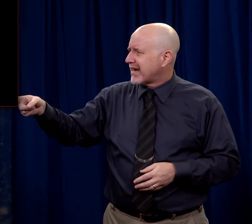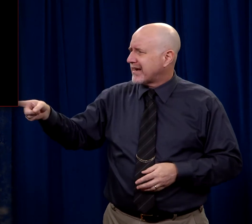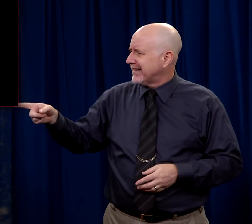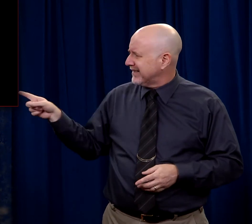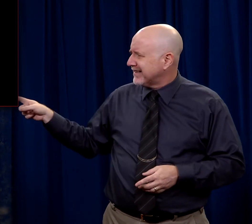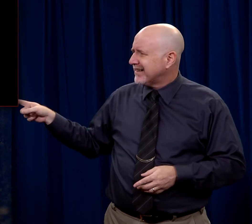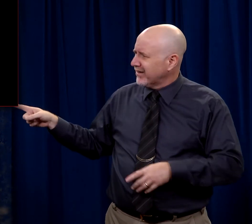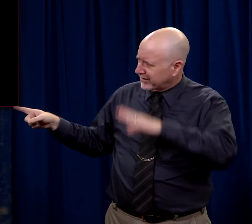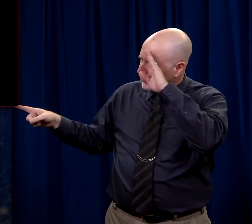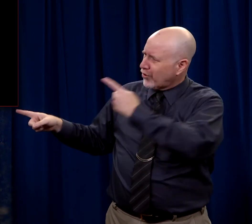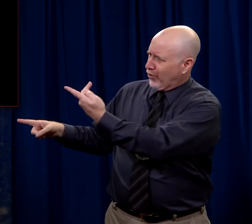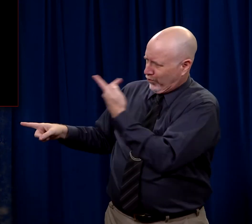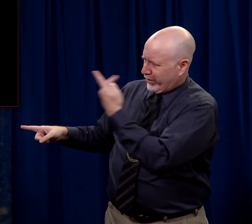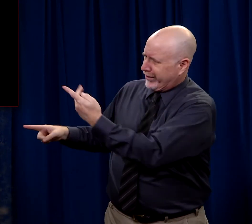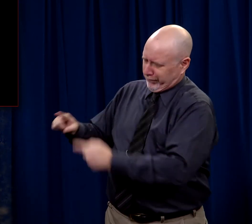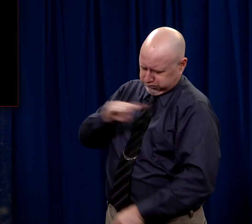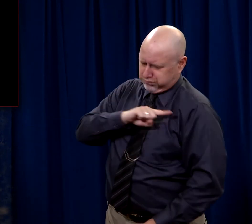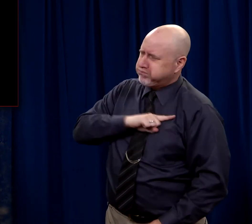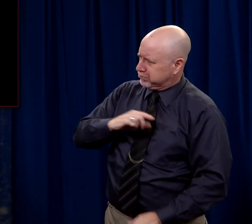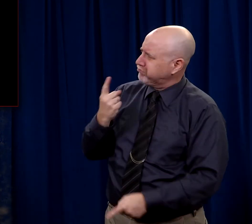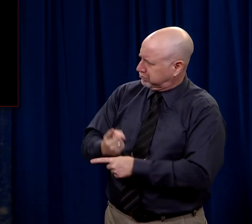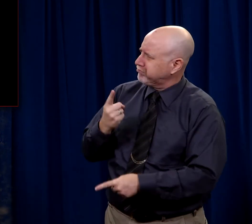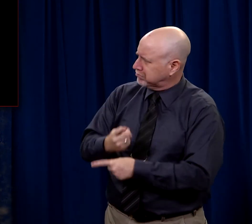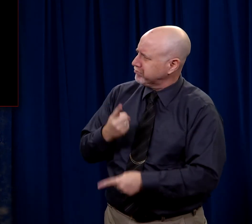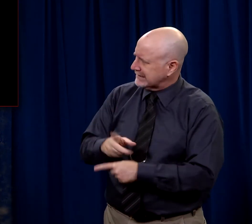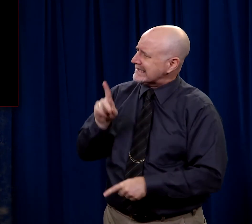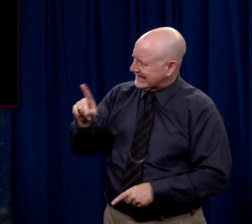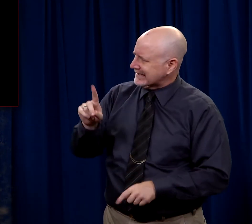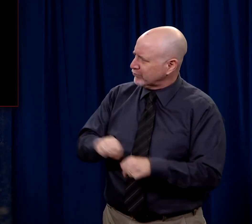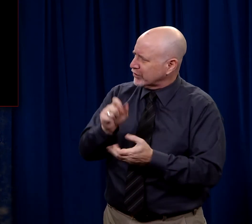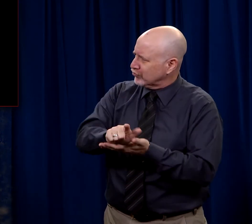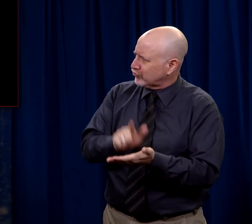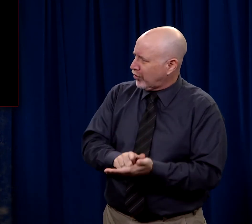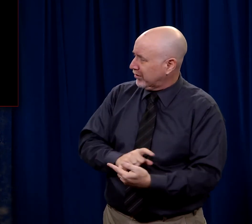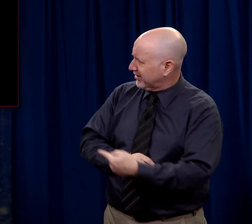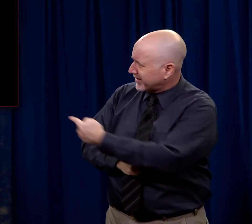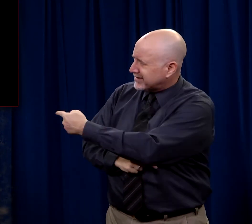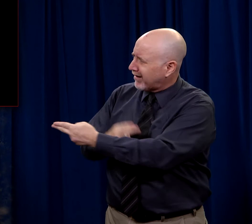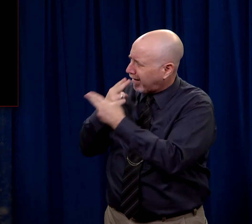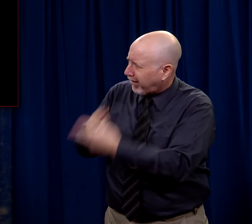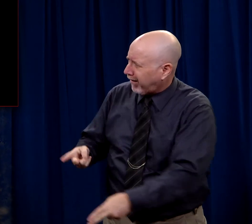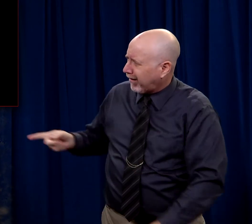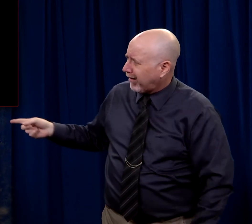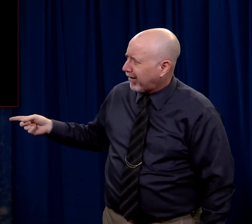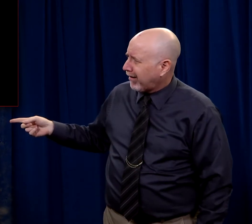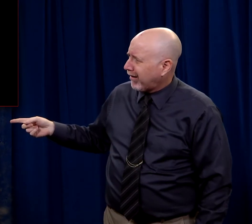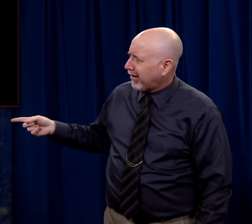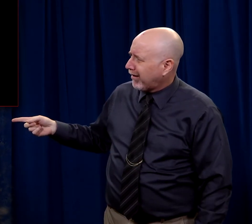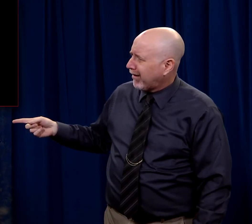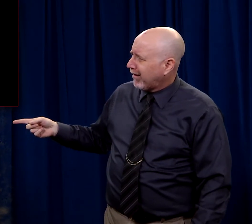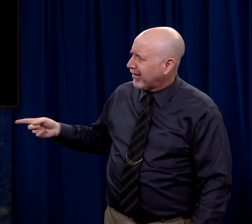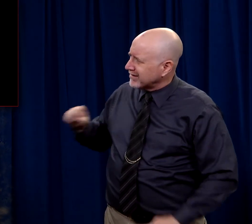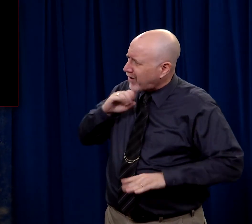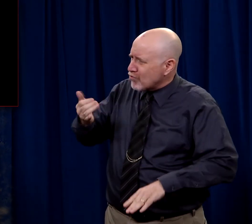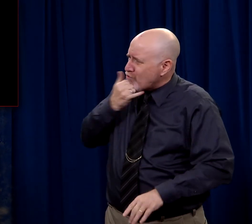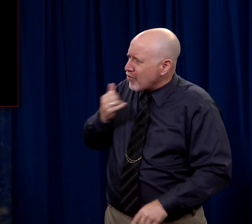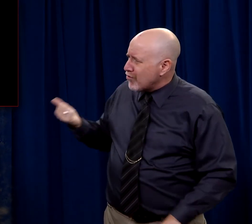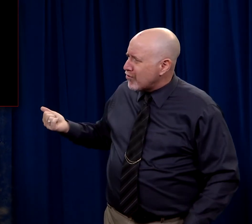him like that. You know that we're here because we deserve it. We're here because we committed the crimes. But he hasn't done anything wrong. He's innocent.